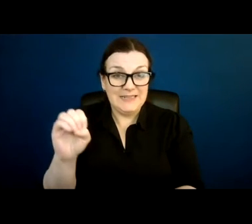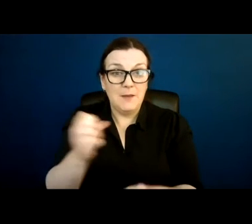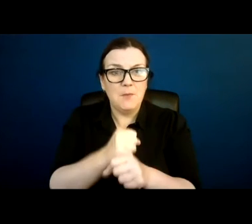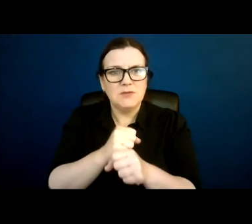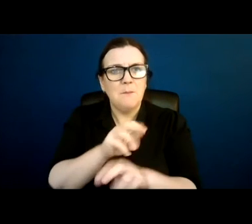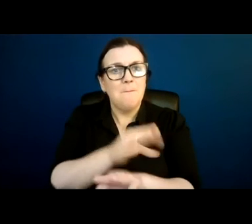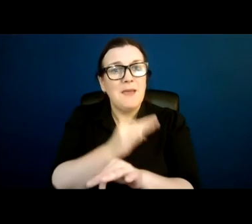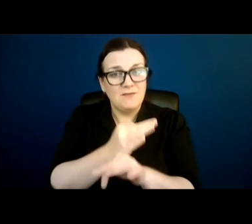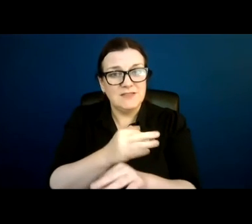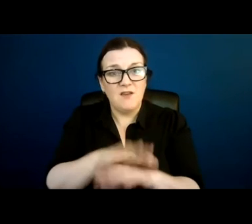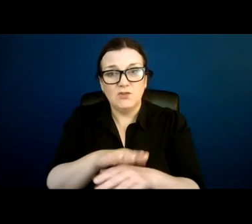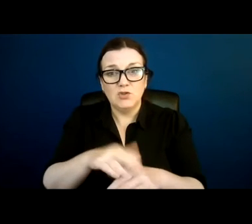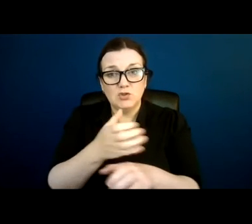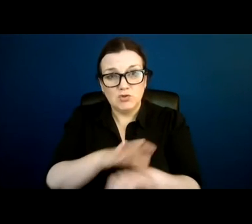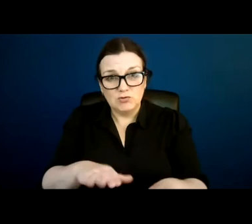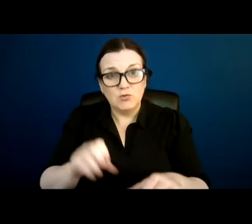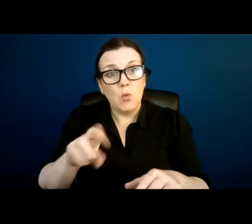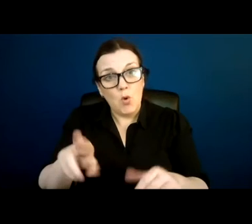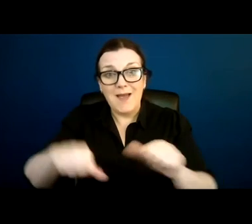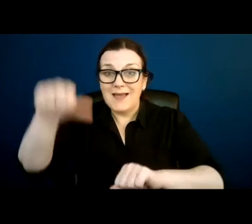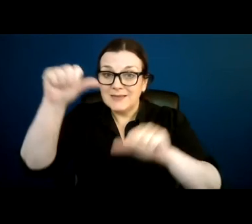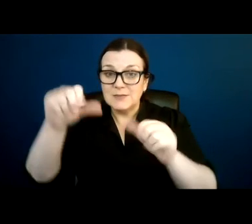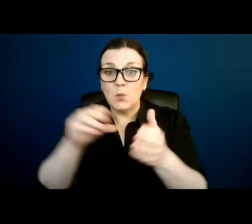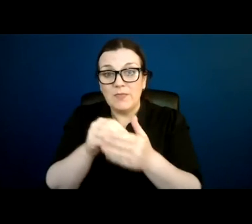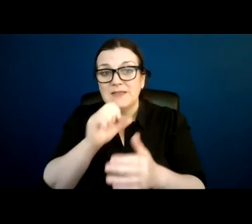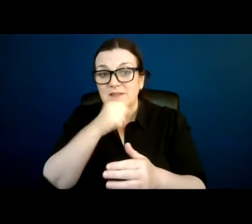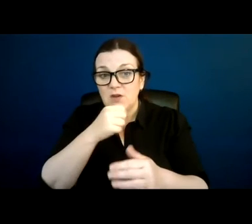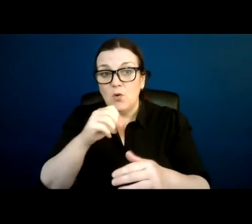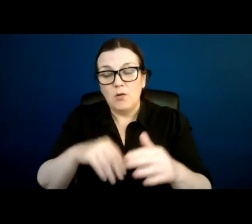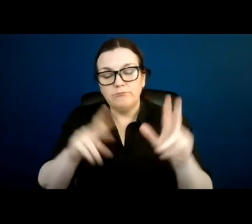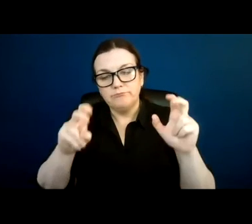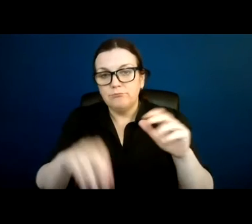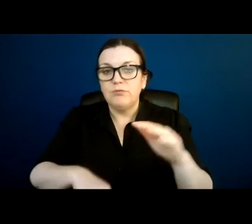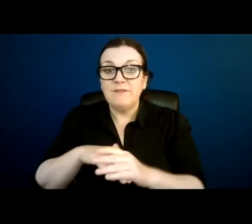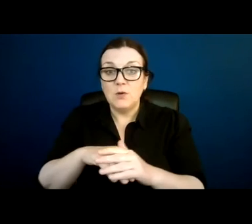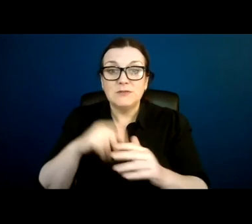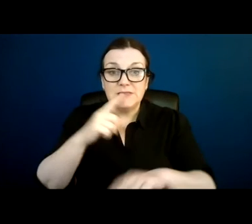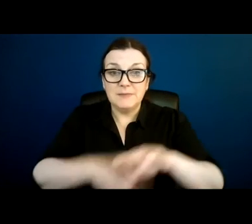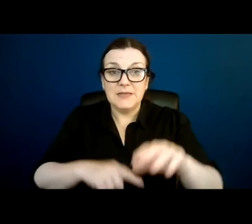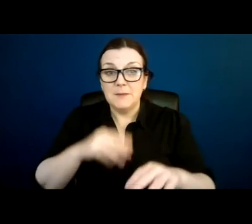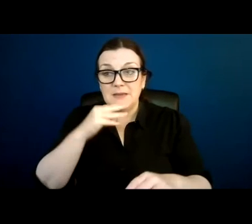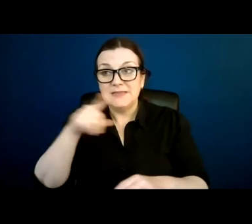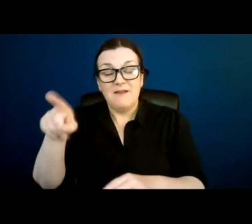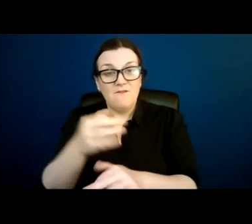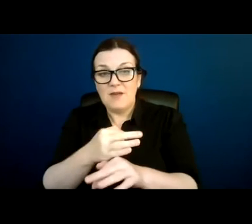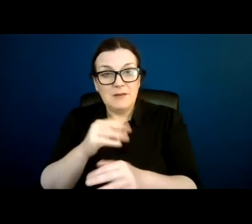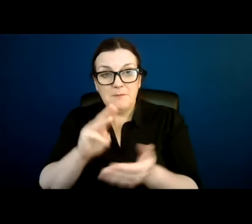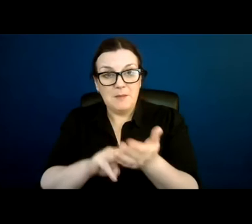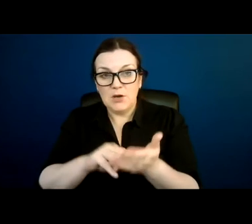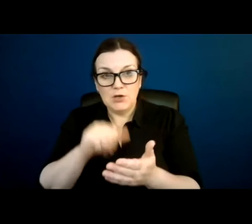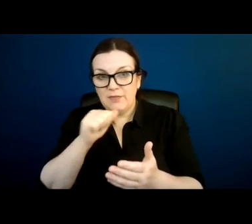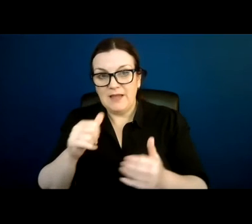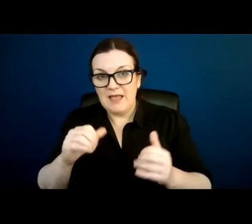of children or adults with severe to profound disabilities, where their family member does not have capacity to engage with any of the